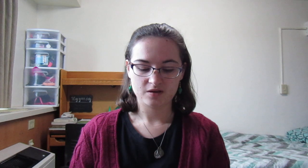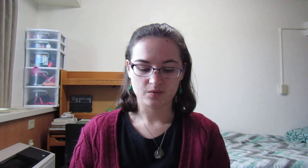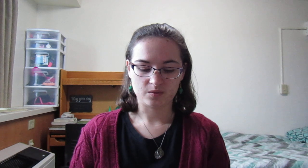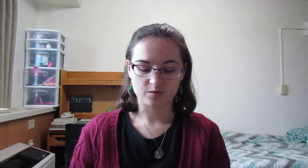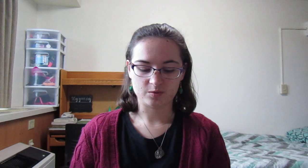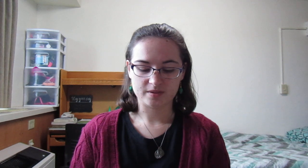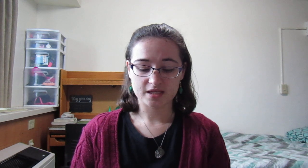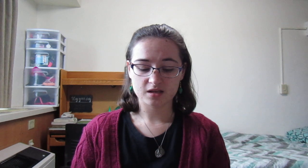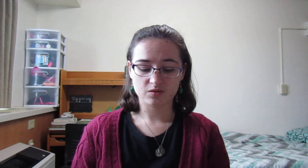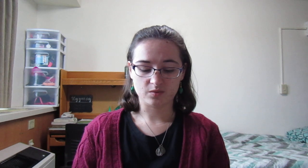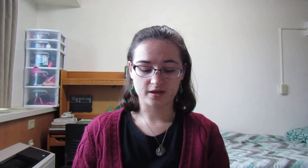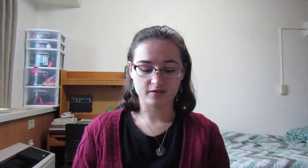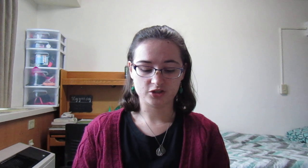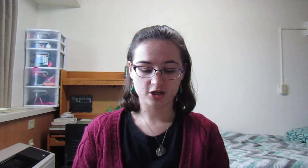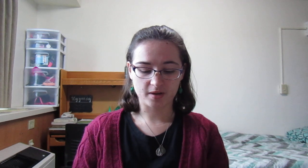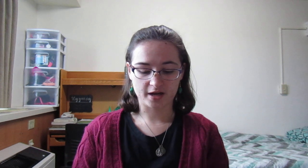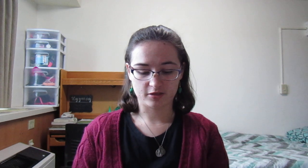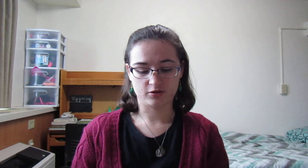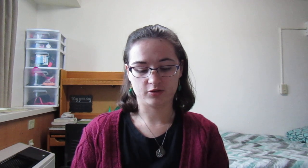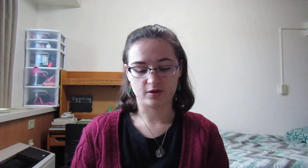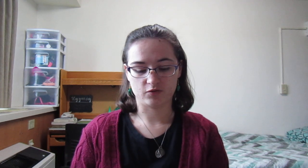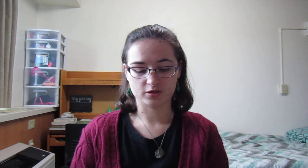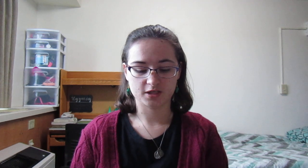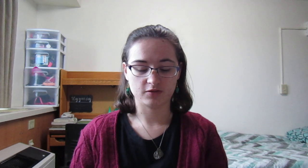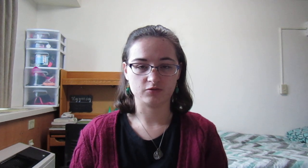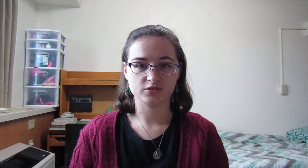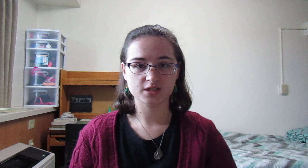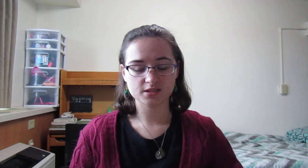We will begin with Jeremiah 33, 14 through 16.